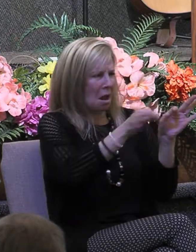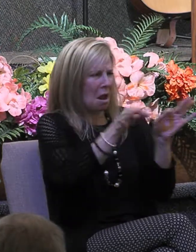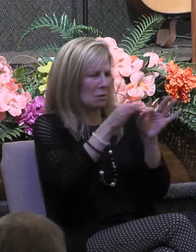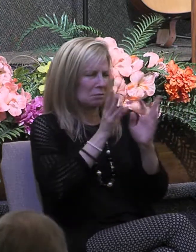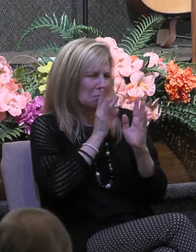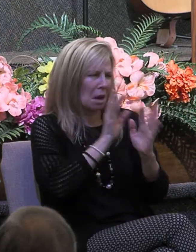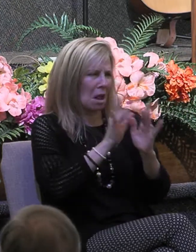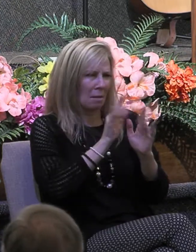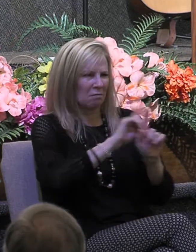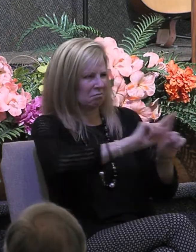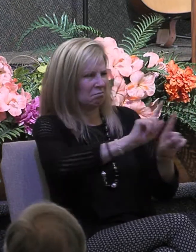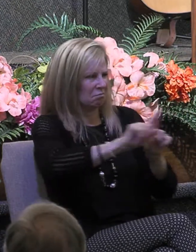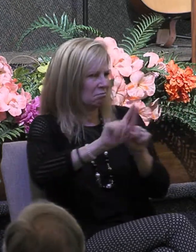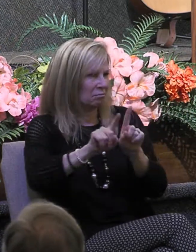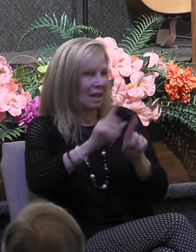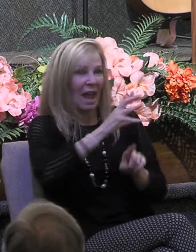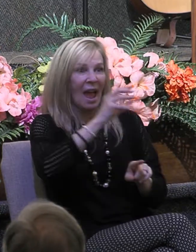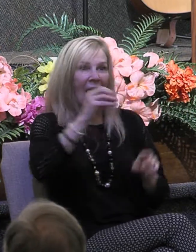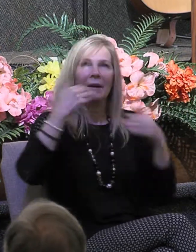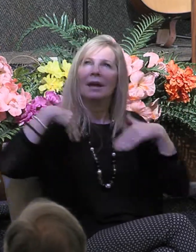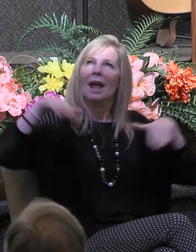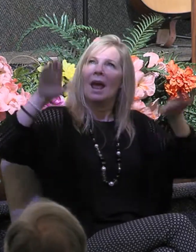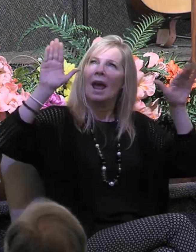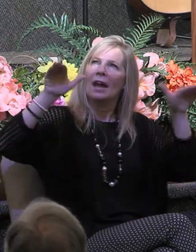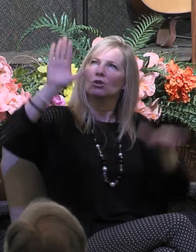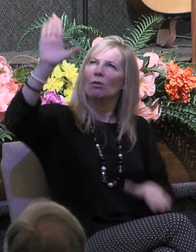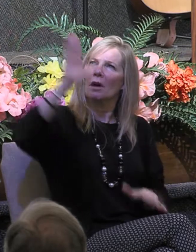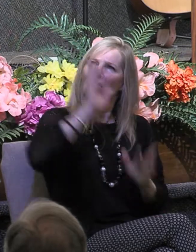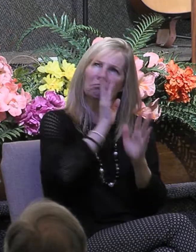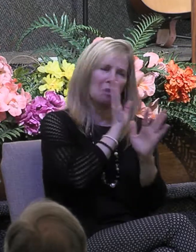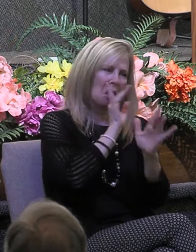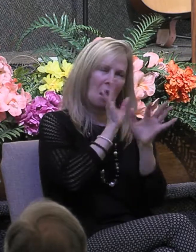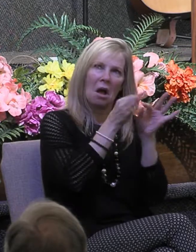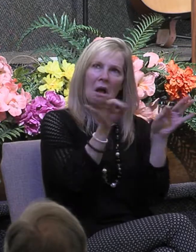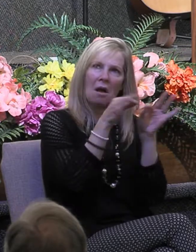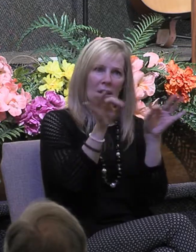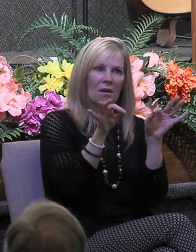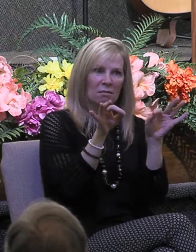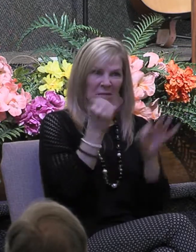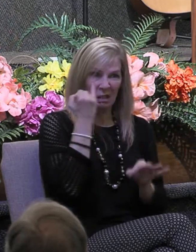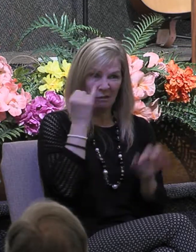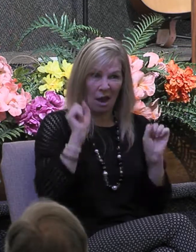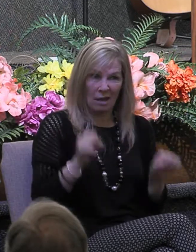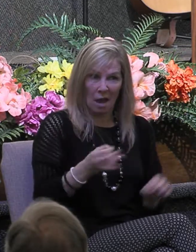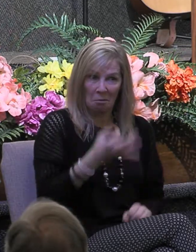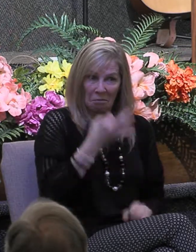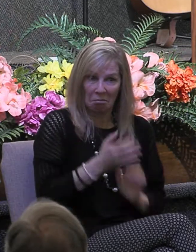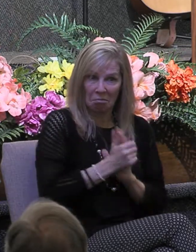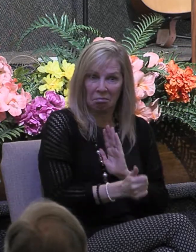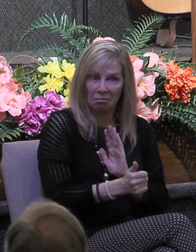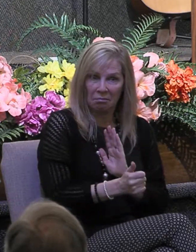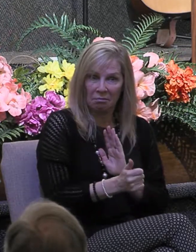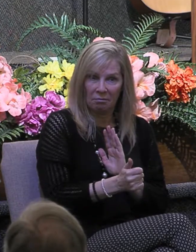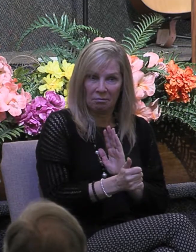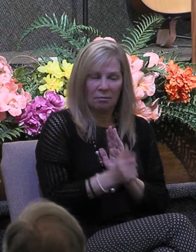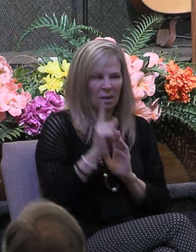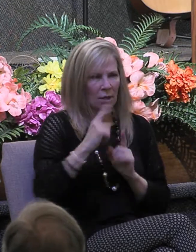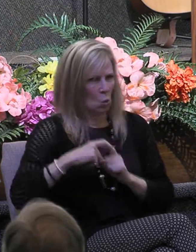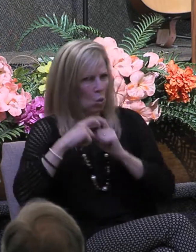these words must have immediately captured the attention of the Corinthians because these were people who were so